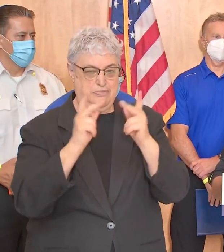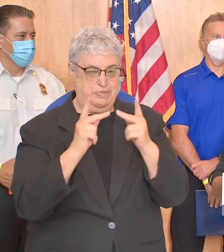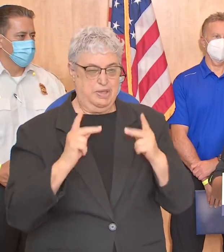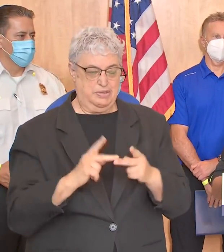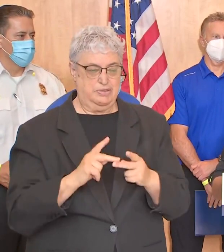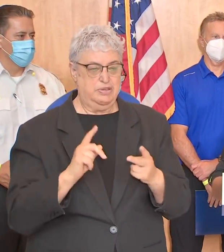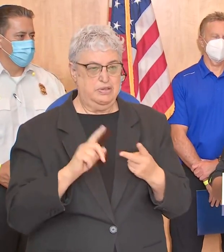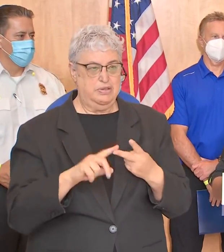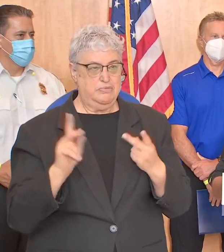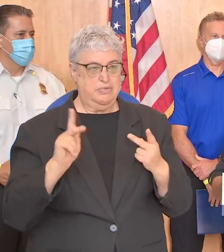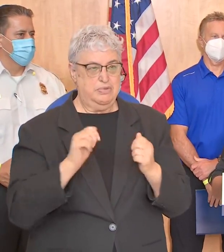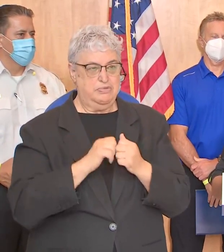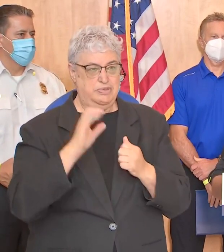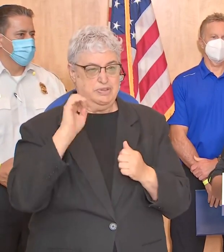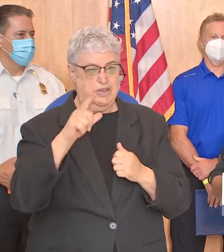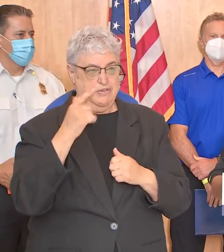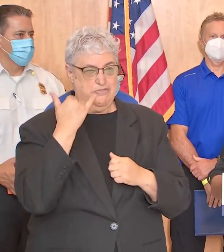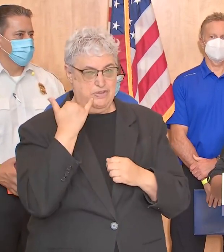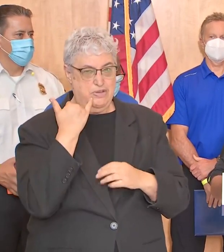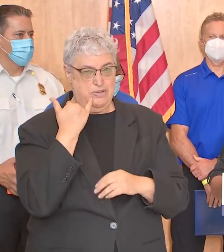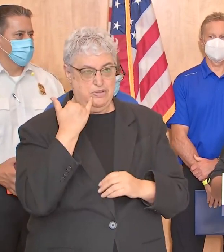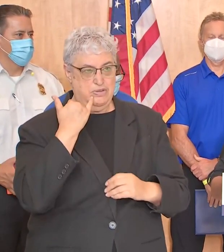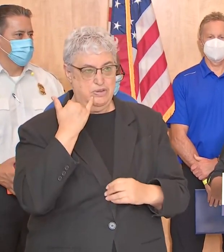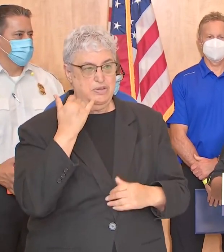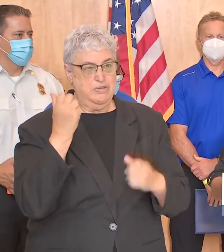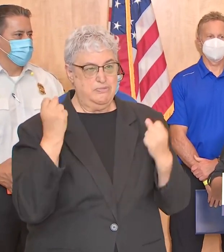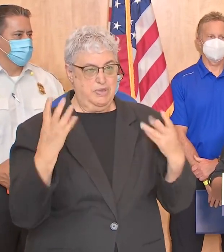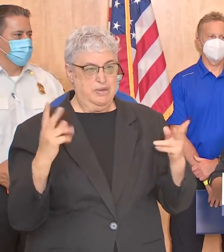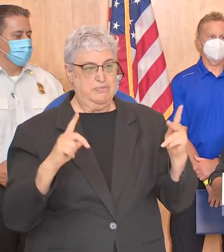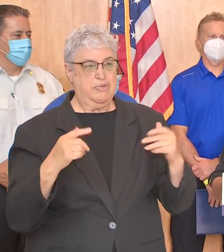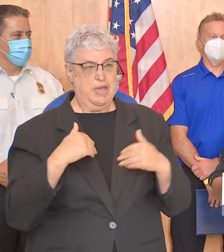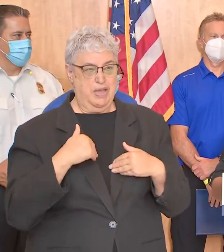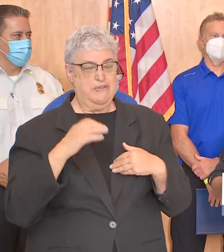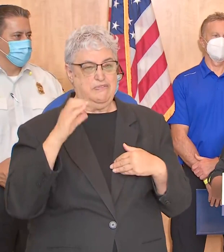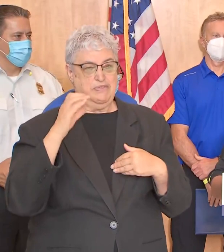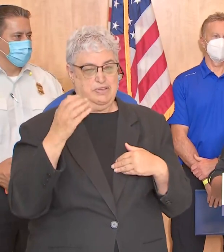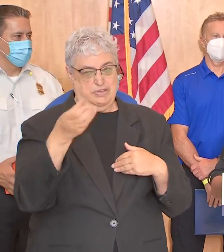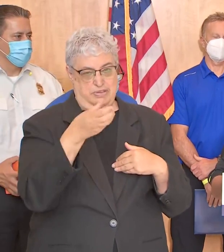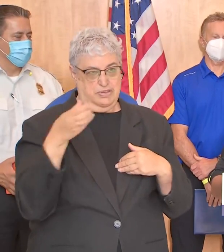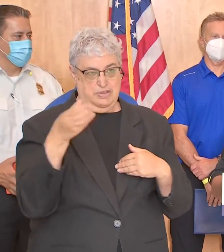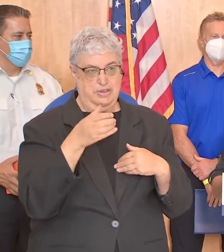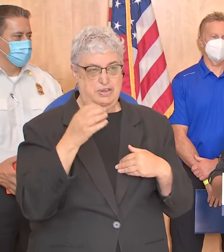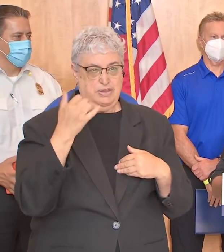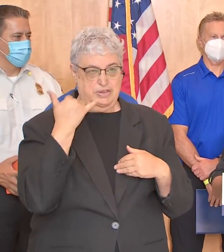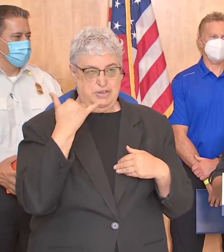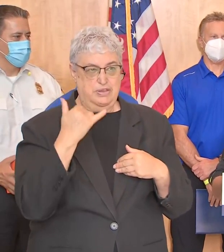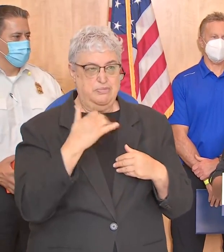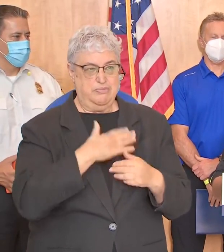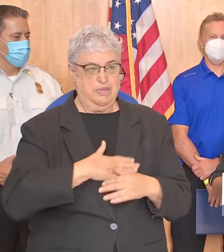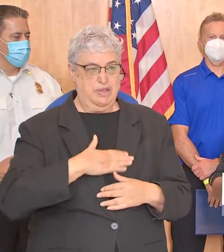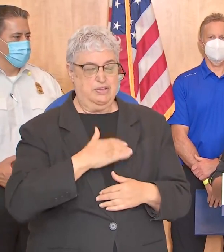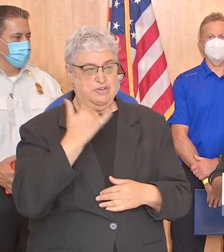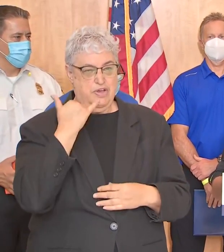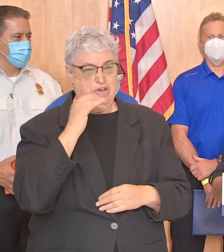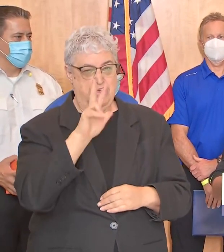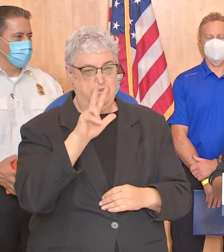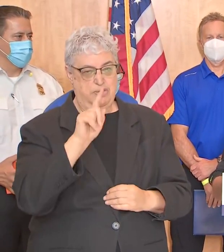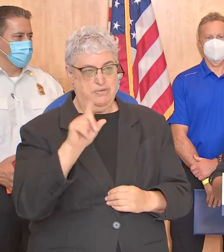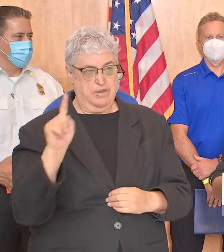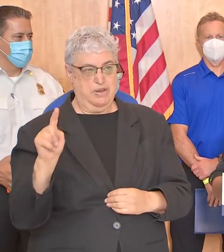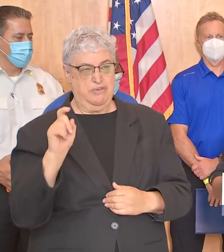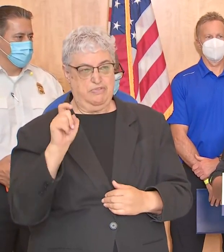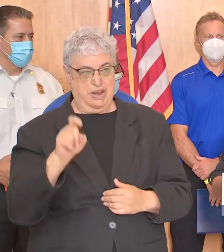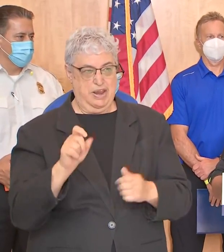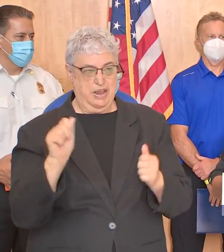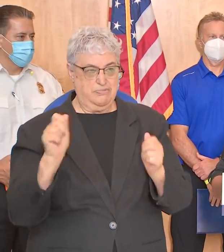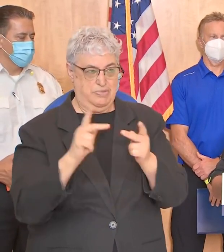homeless individuals with cell phones which actually a lot of homeless individuals do have mobile phones they are encouraged to contact 311 if they do